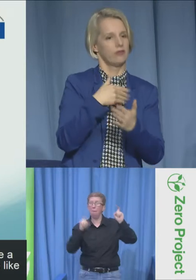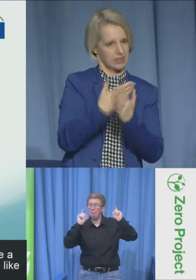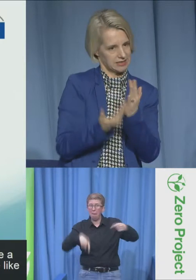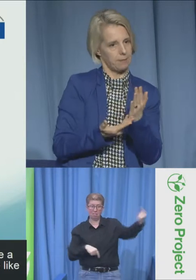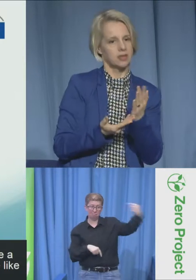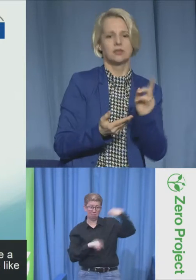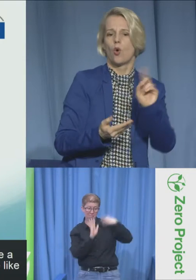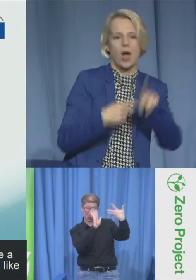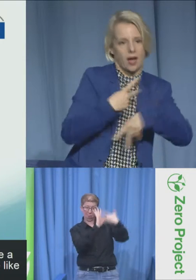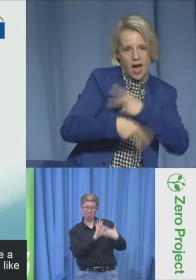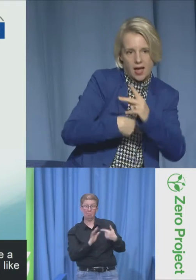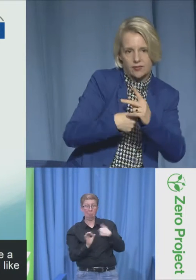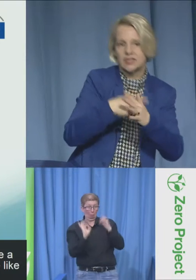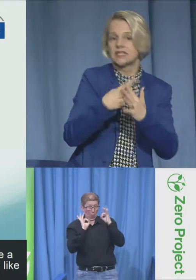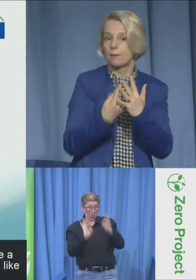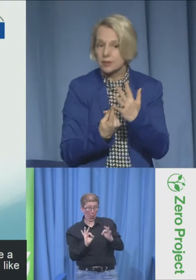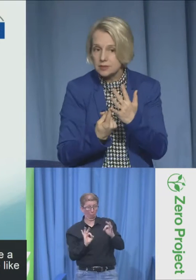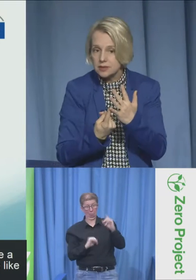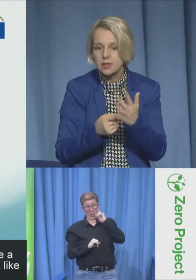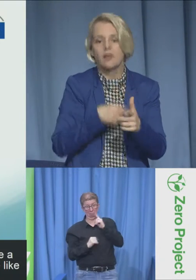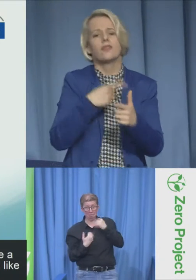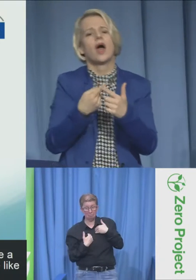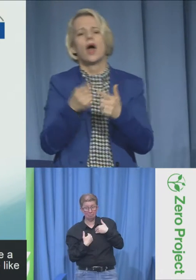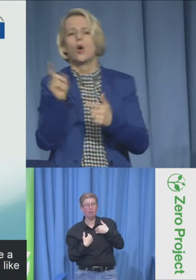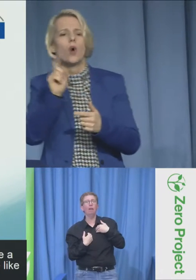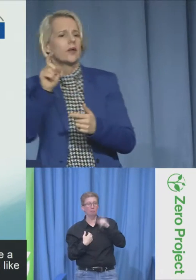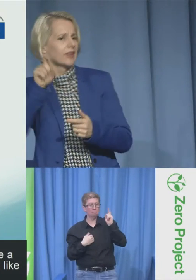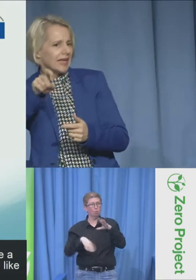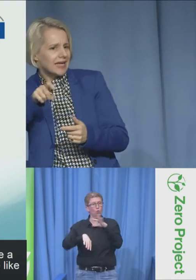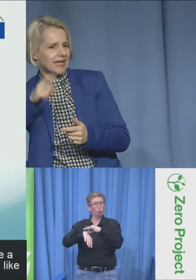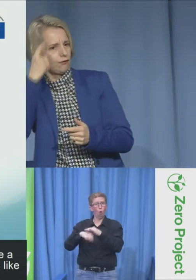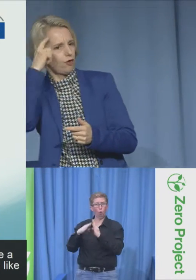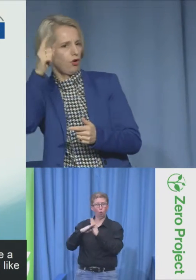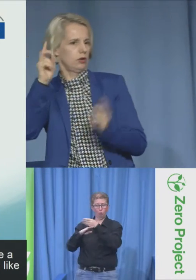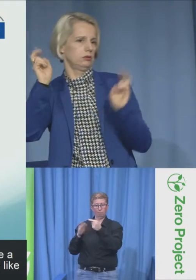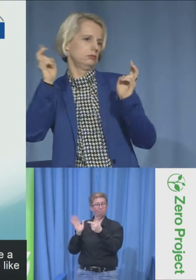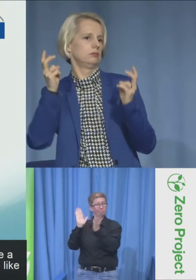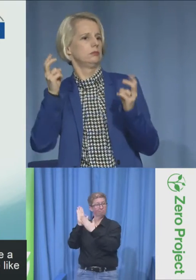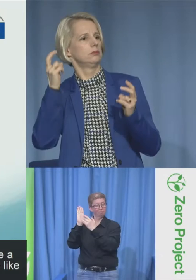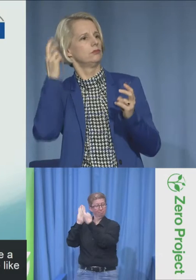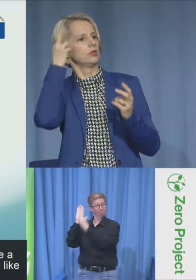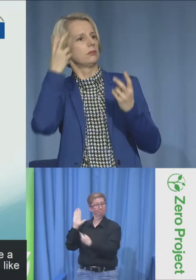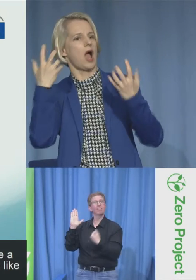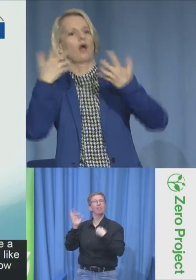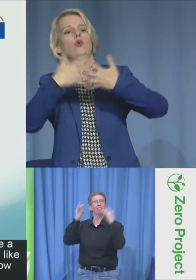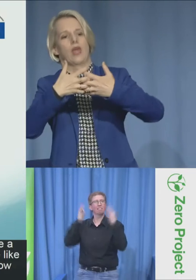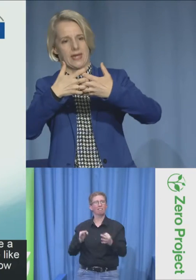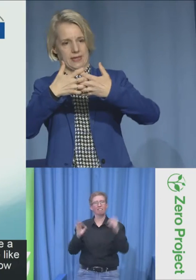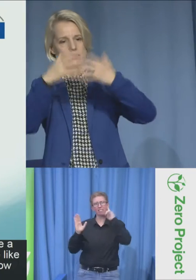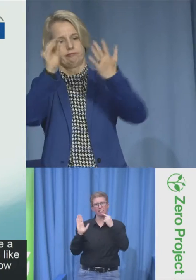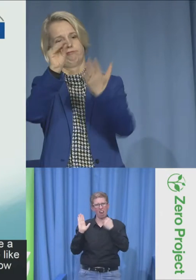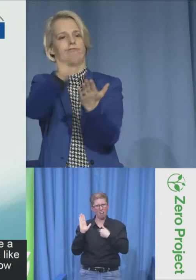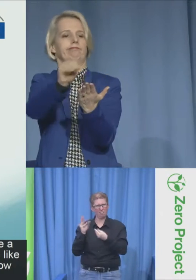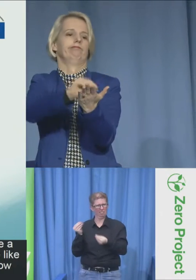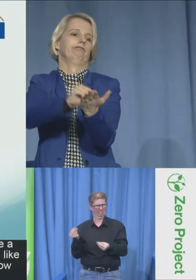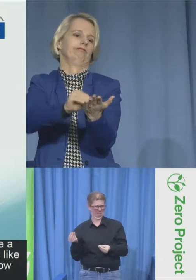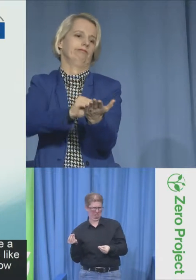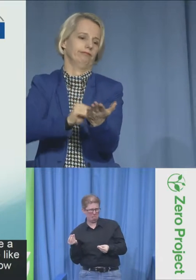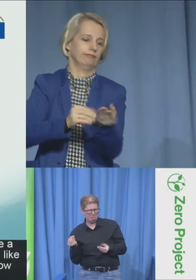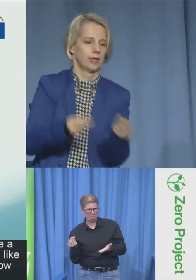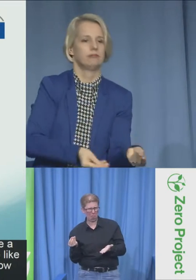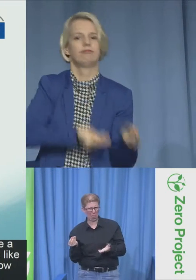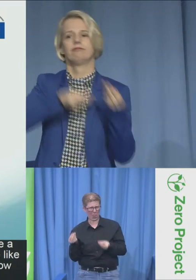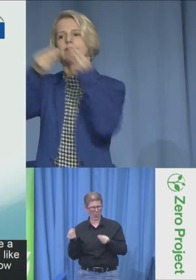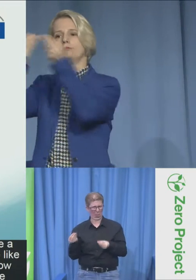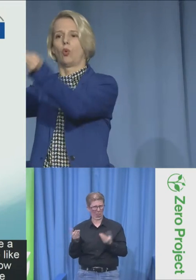certificate that proves you have a disability and which type of disability and then what the needs are attached, and